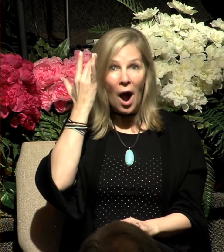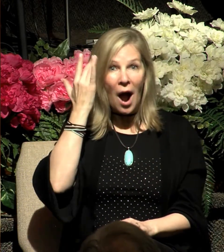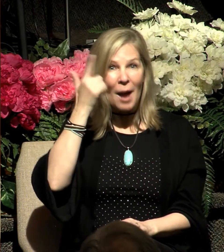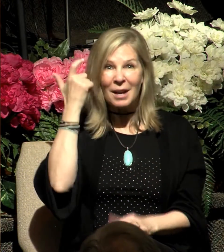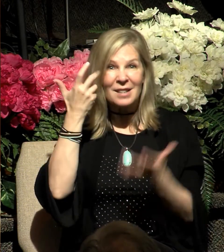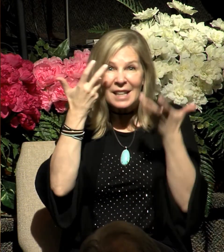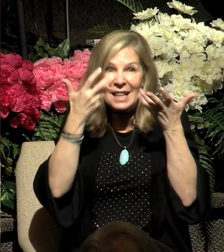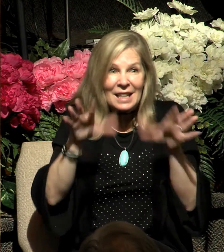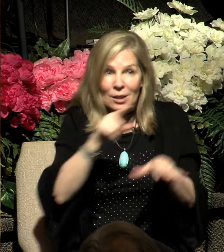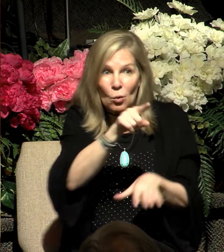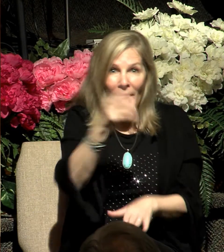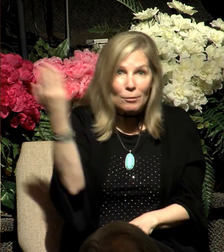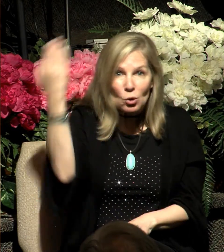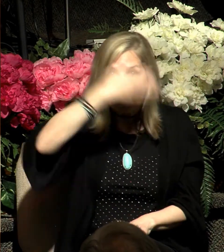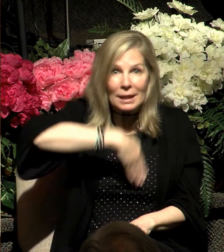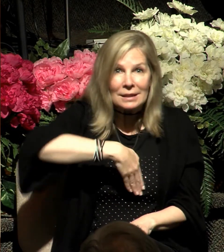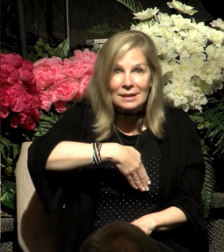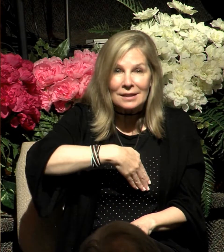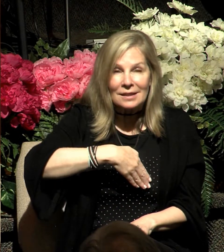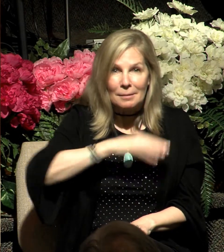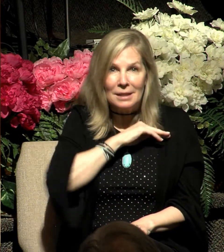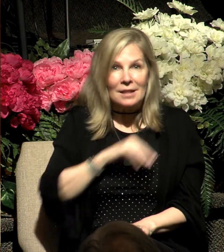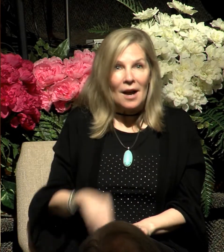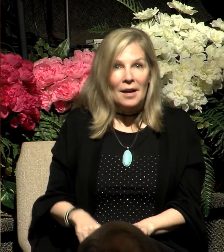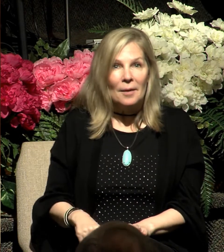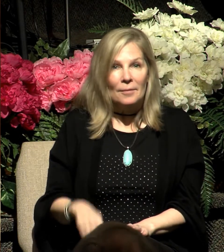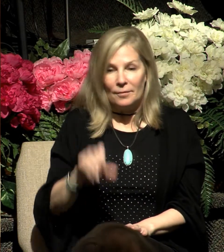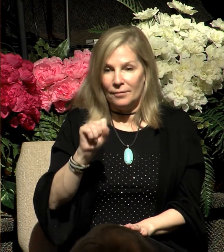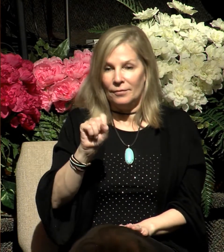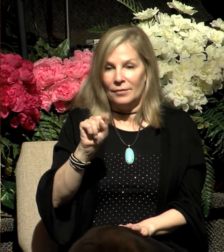at all. Notice how Stephen puts this in verse 37. He said,